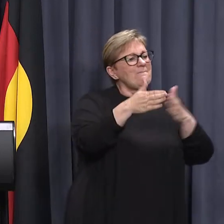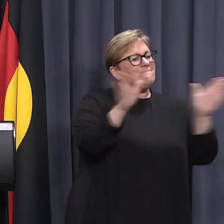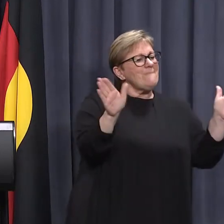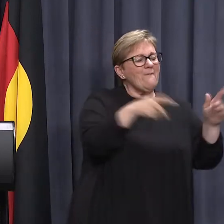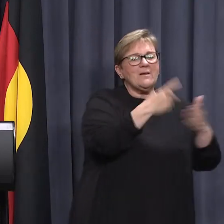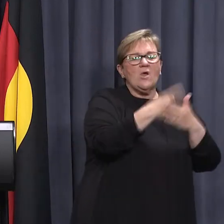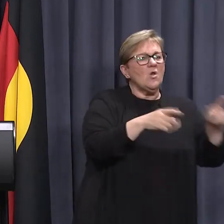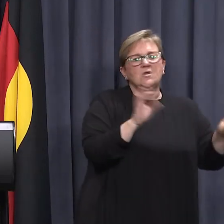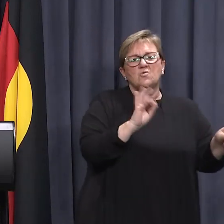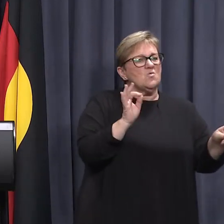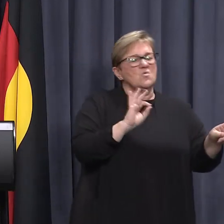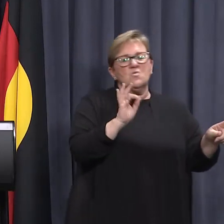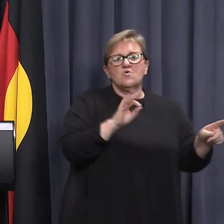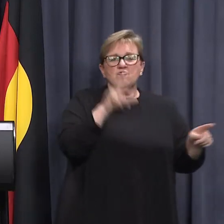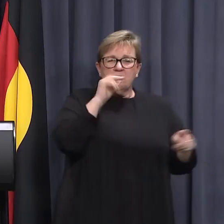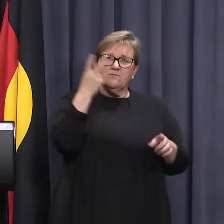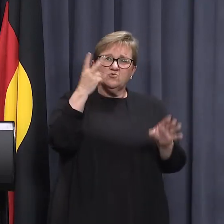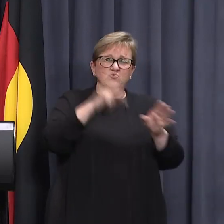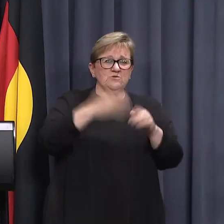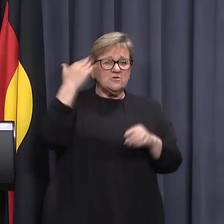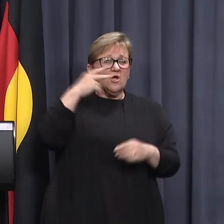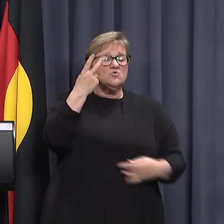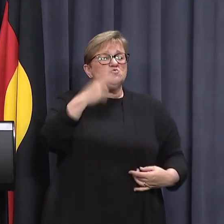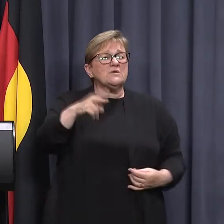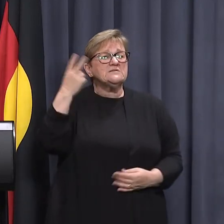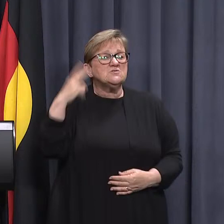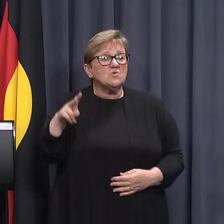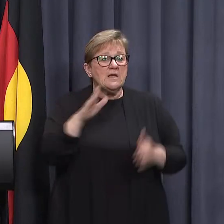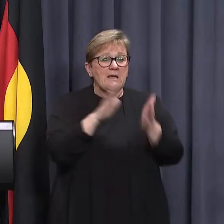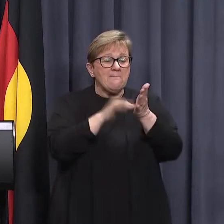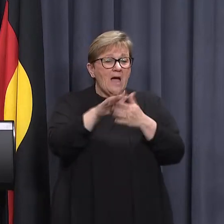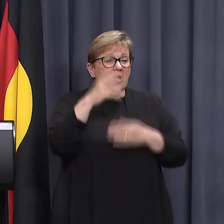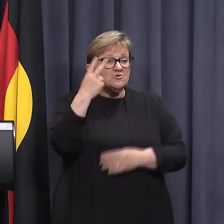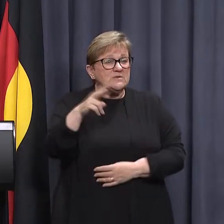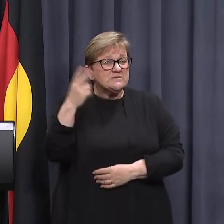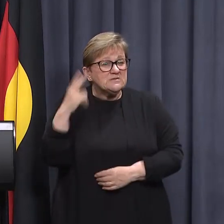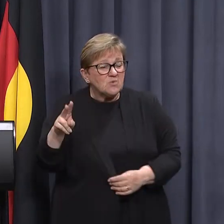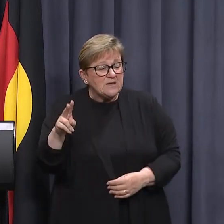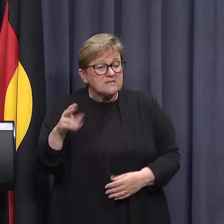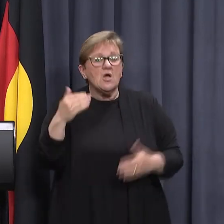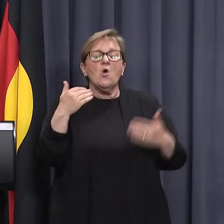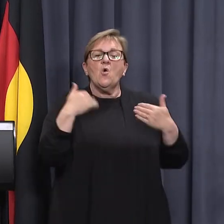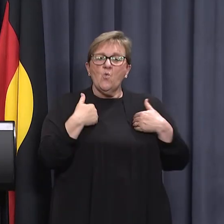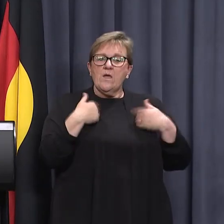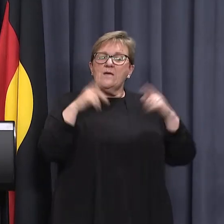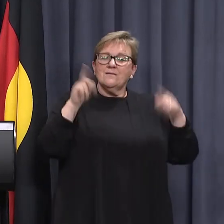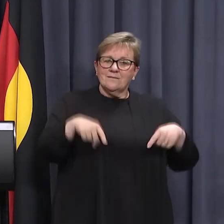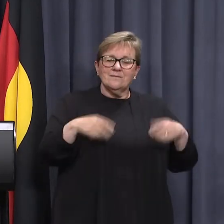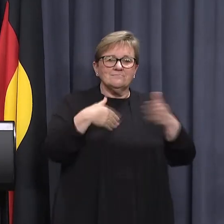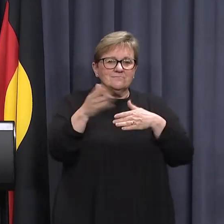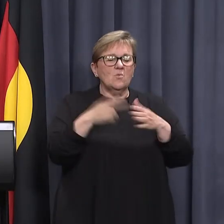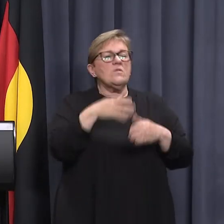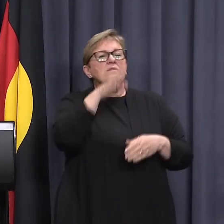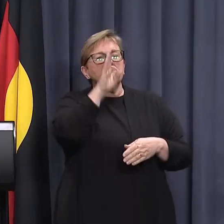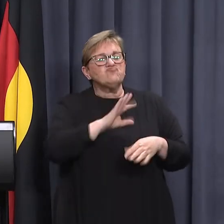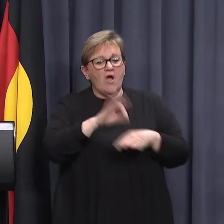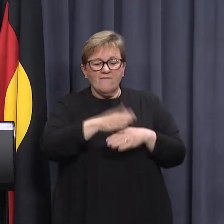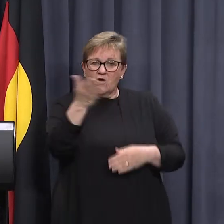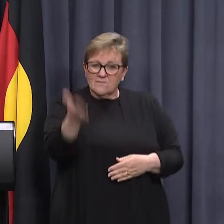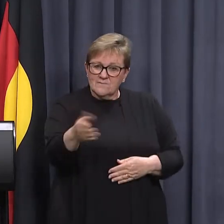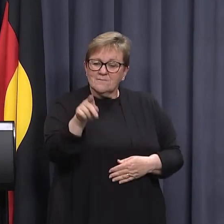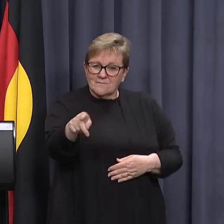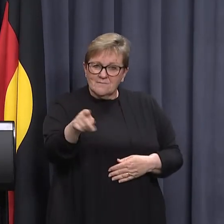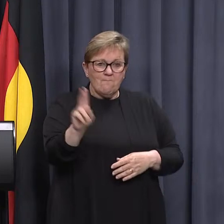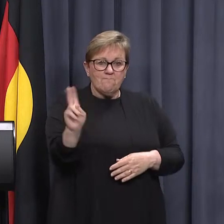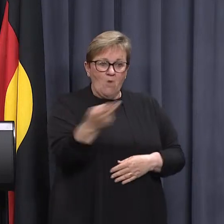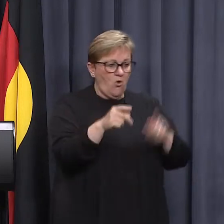public hospitals. If you recall two years ago in 2020, March 2020, we also had in place arrangements with private hospitals to